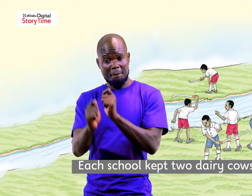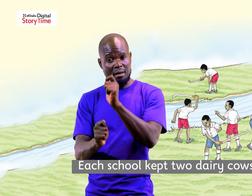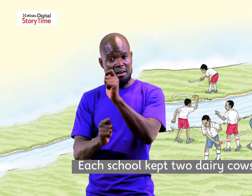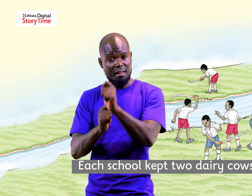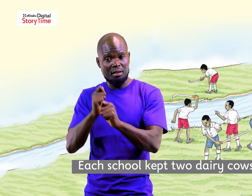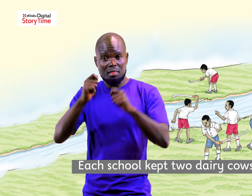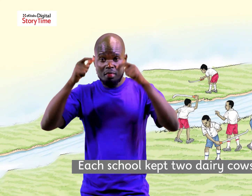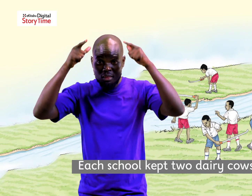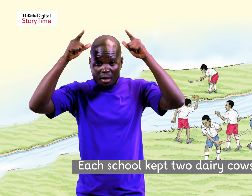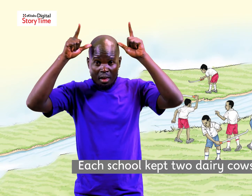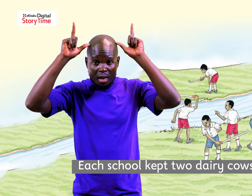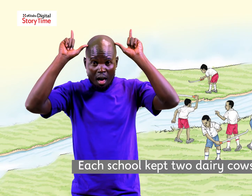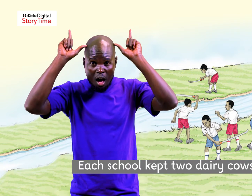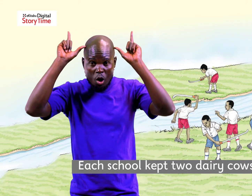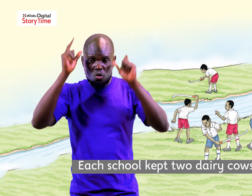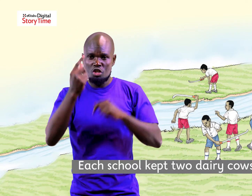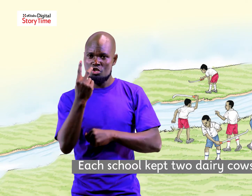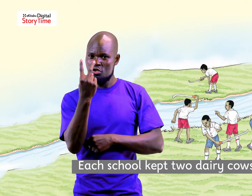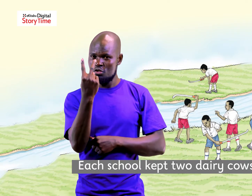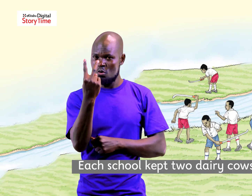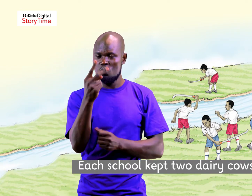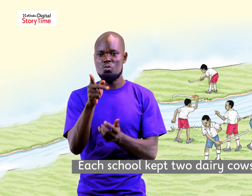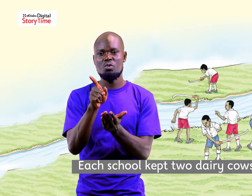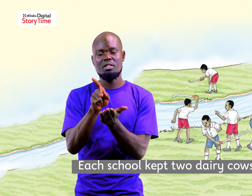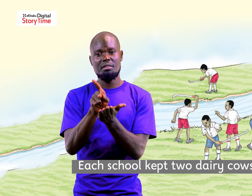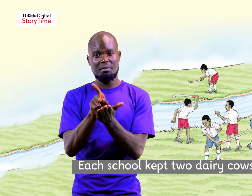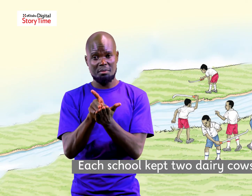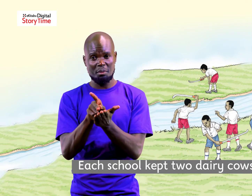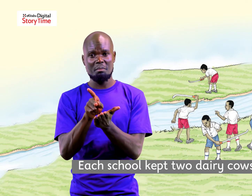each school kept two dairy cows